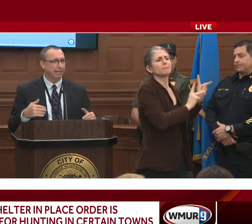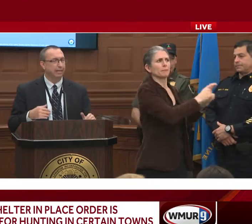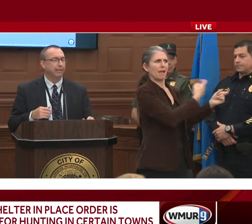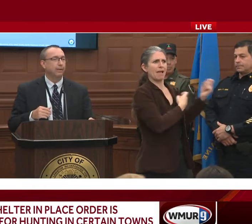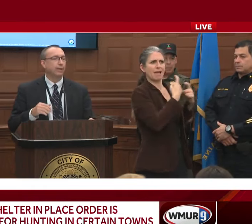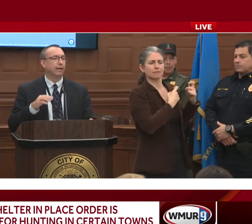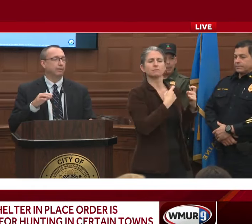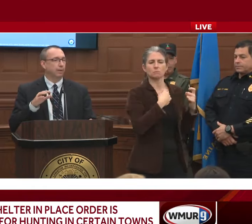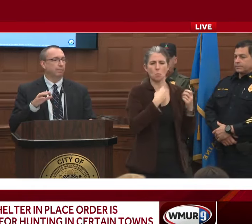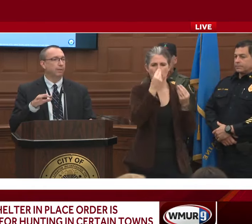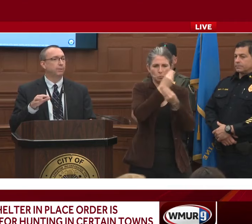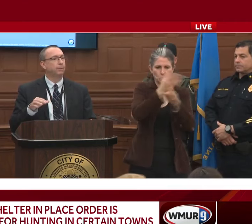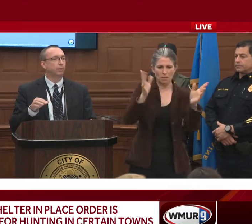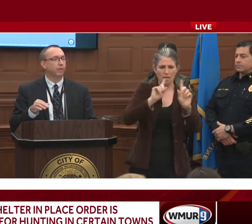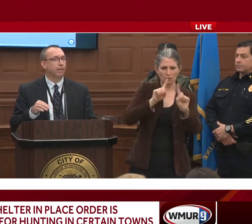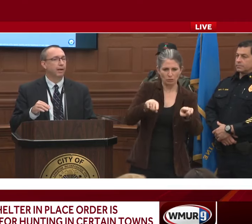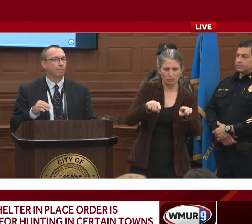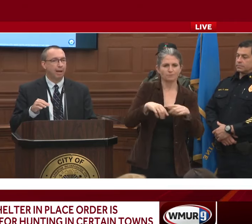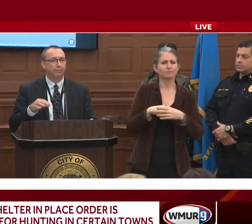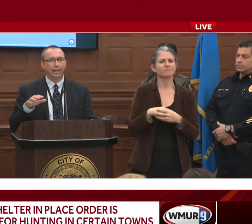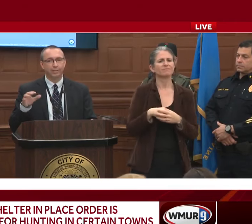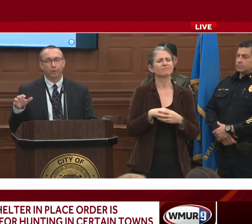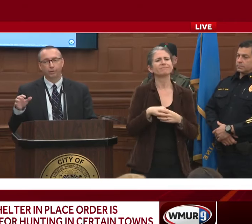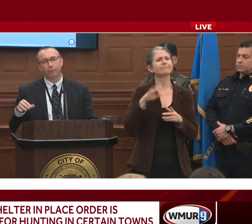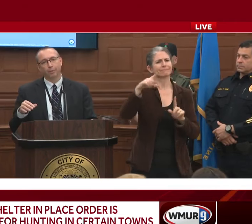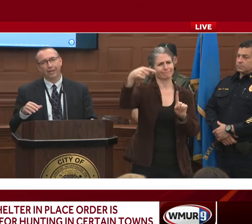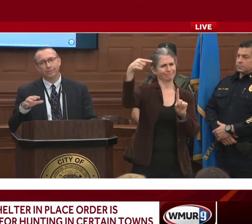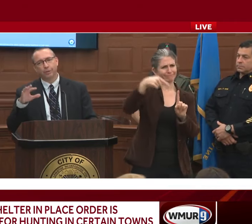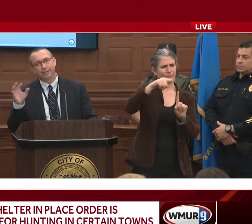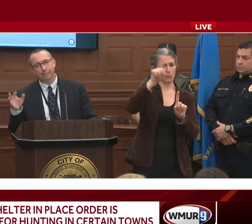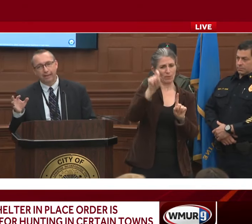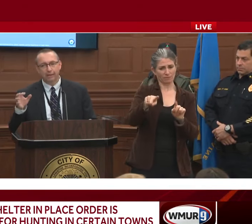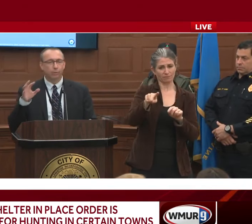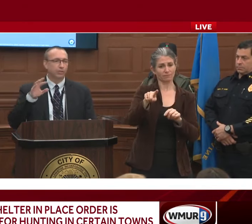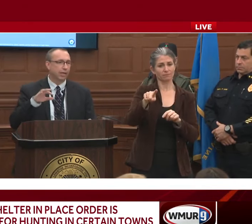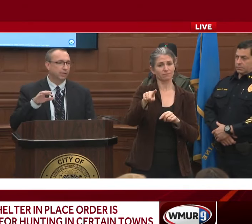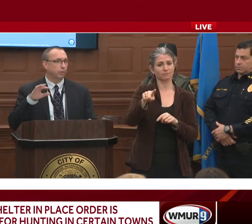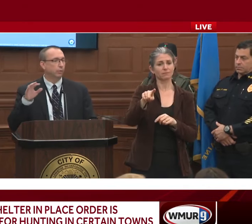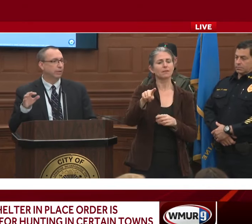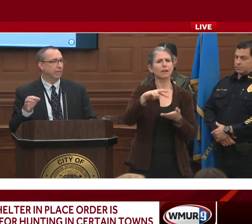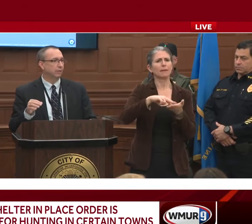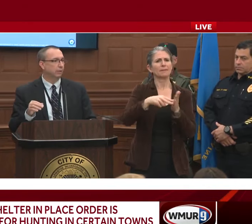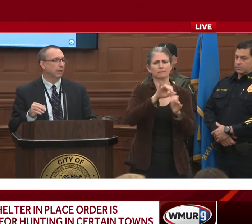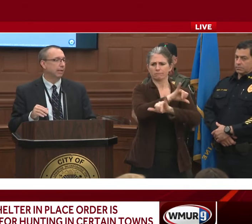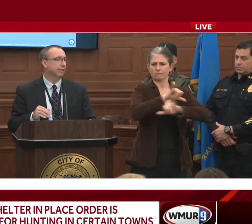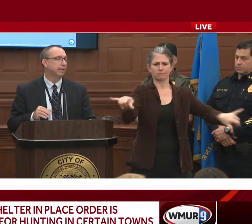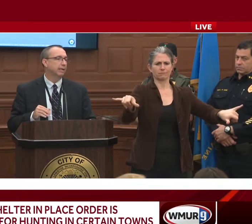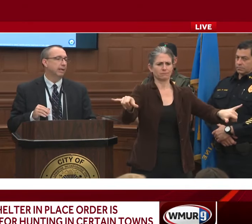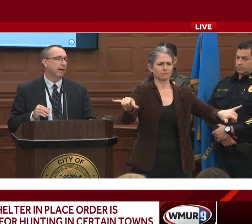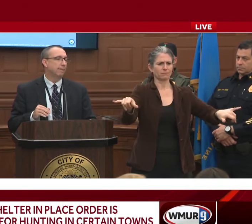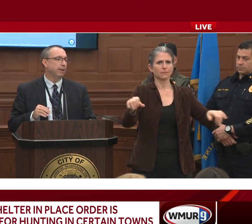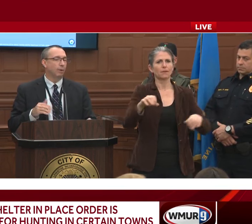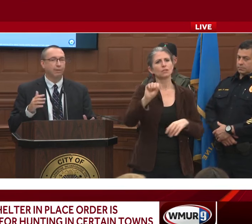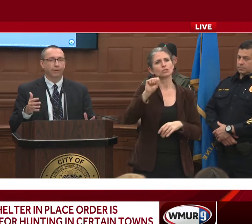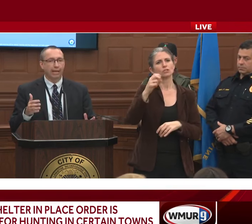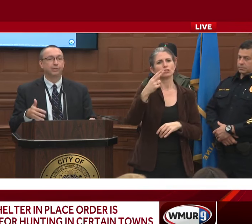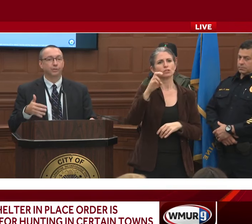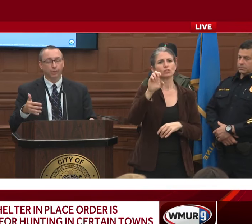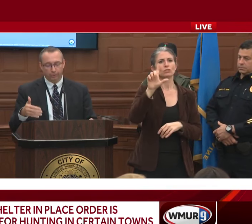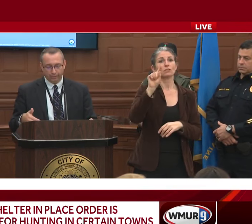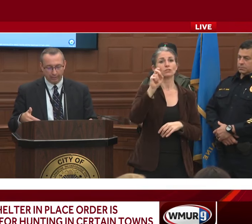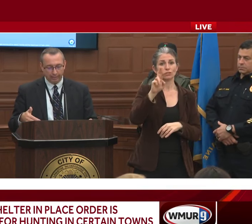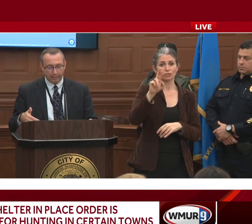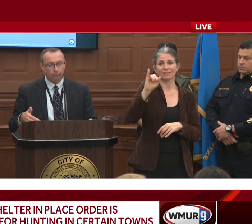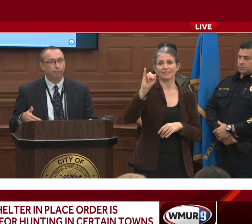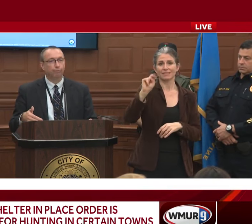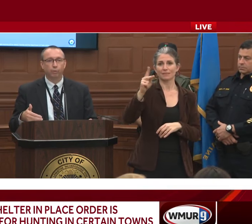does this mean? We had a bunch of people reach out about that shelter in place, and what does that mean, and what should I do, and what does that look like? And rather than answer